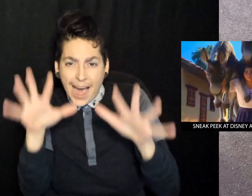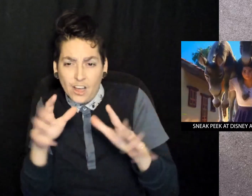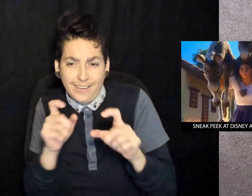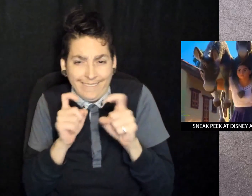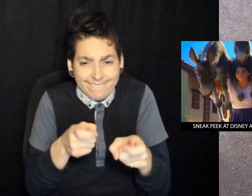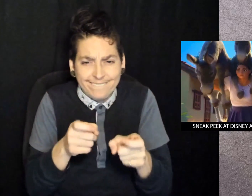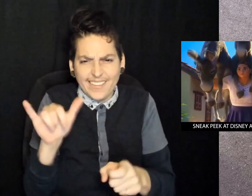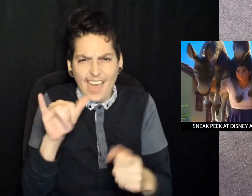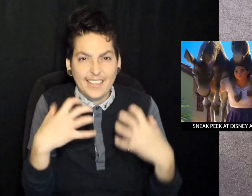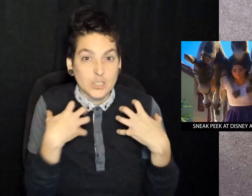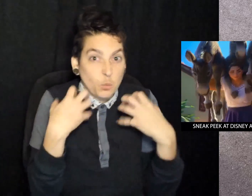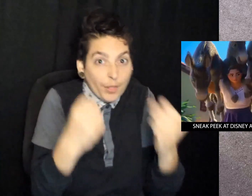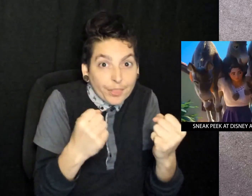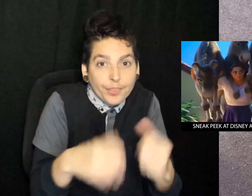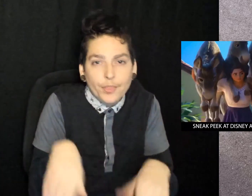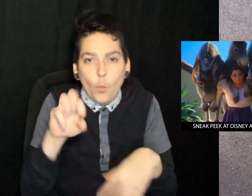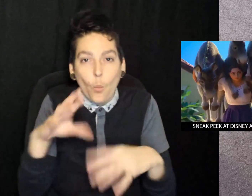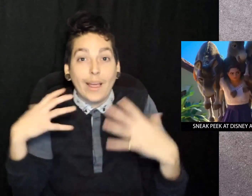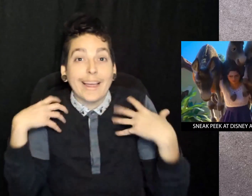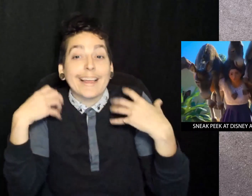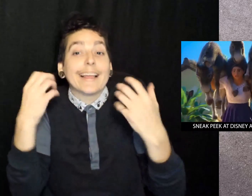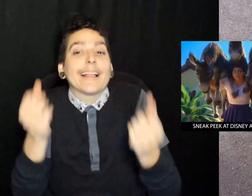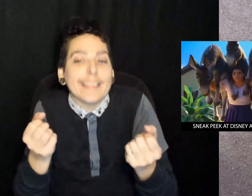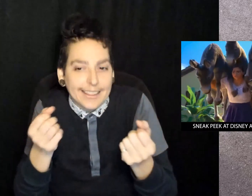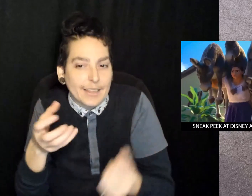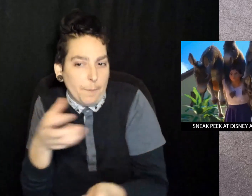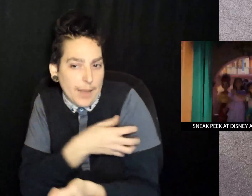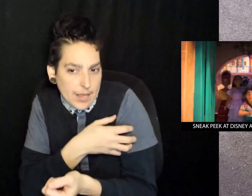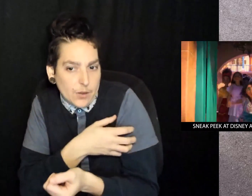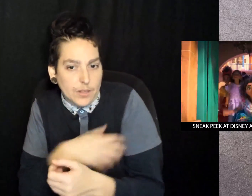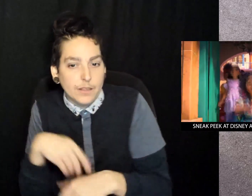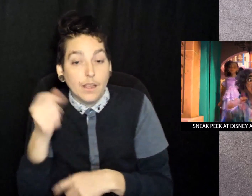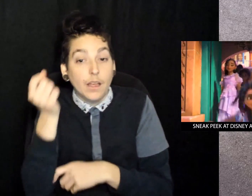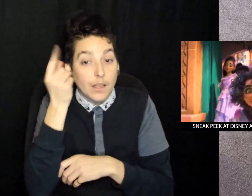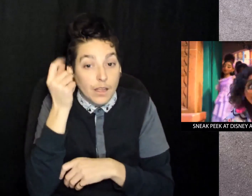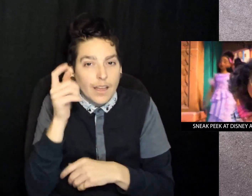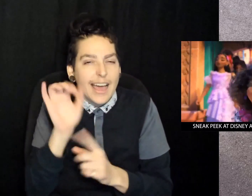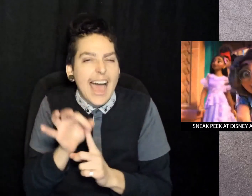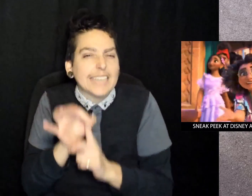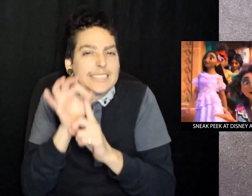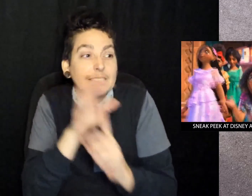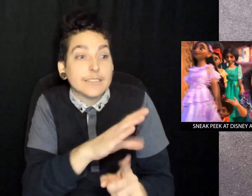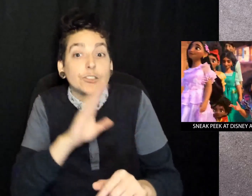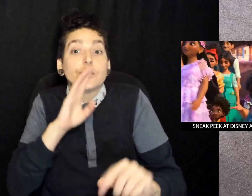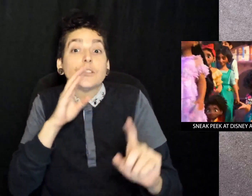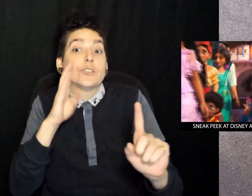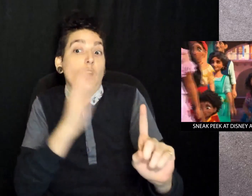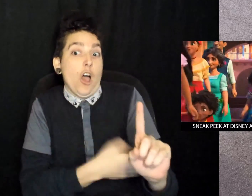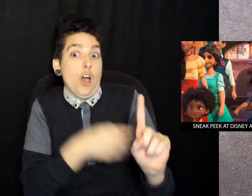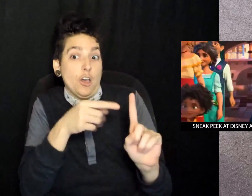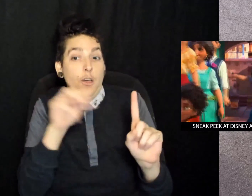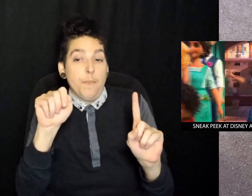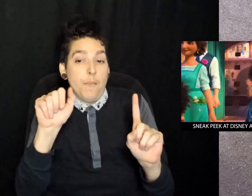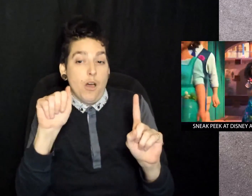gifts like strength or healing power, with the exception of the daughter, Maribel.